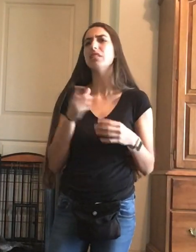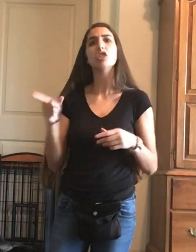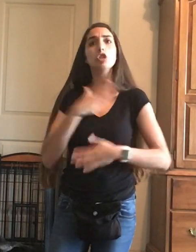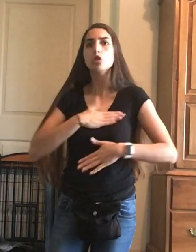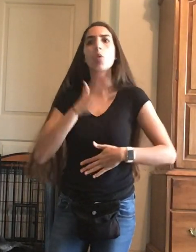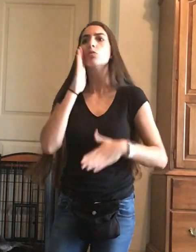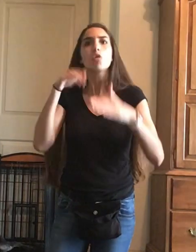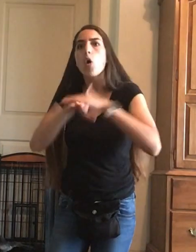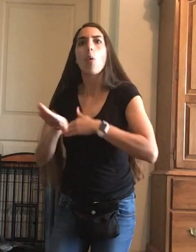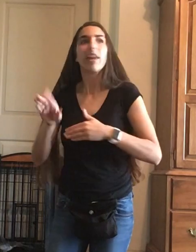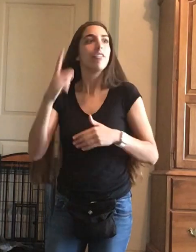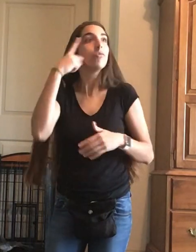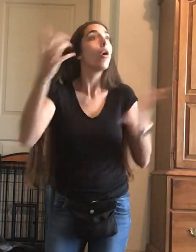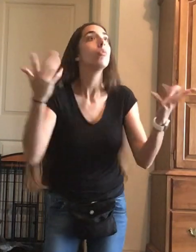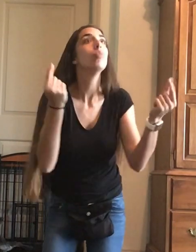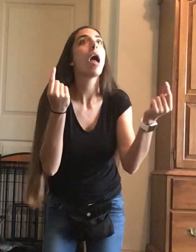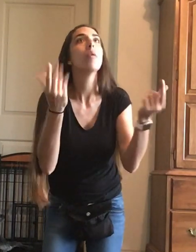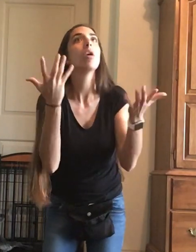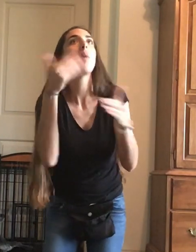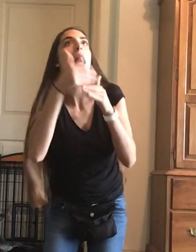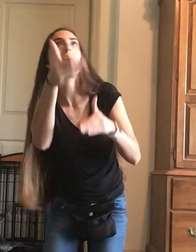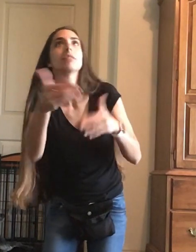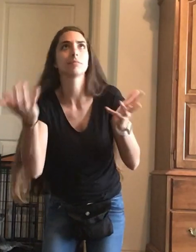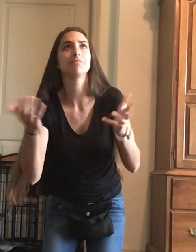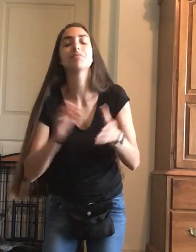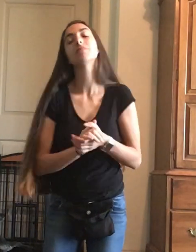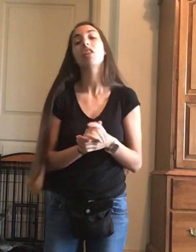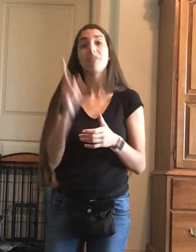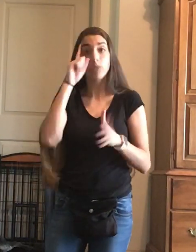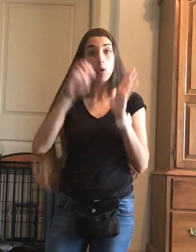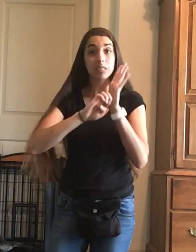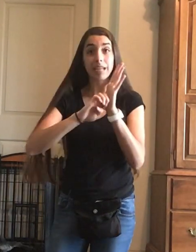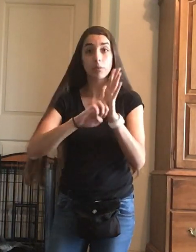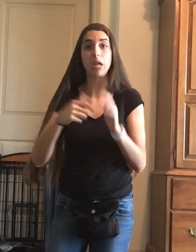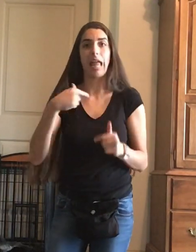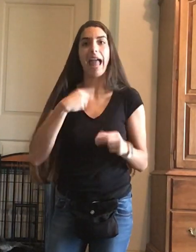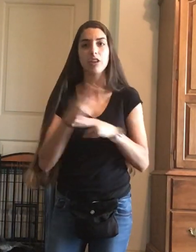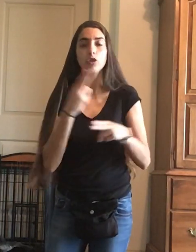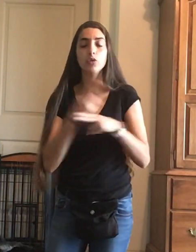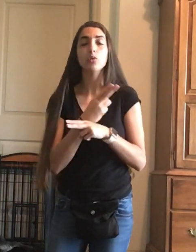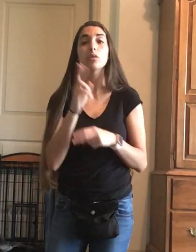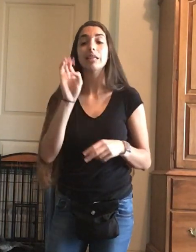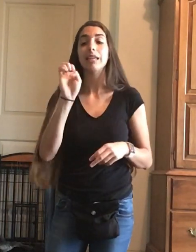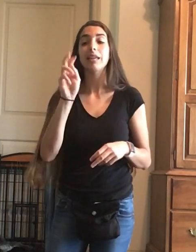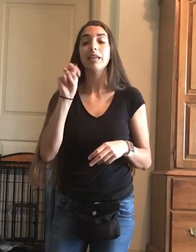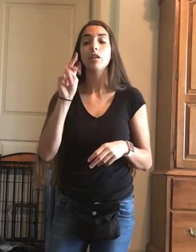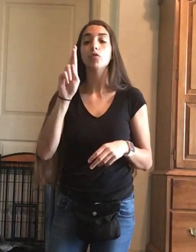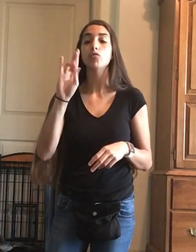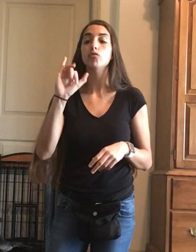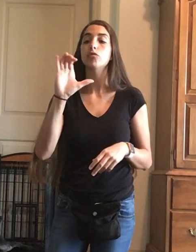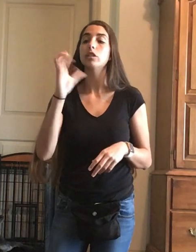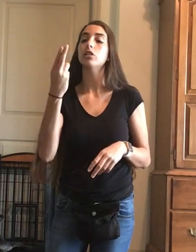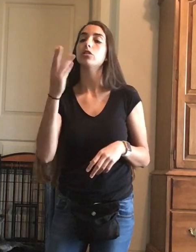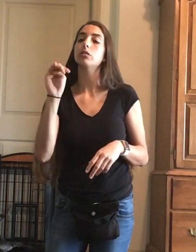crate. She enjoys, and she'll go in there, and she'll say, do you want next? For example, I use enrichment